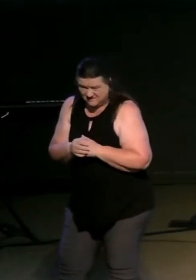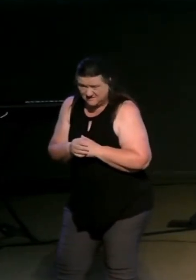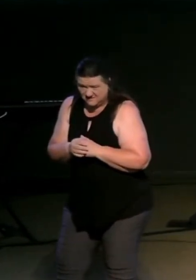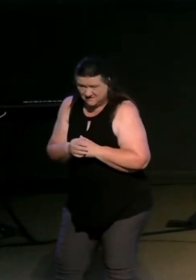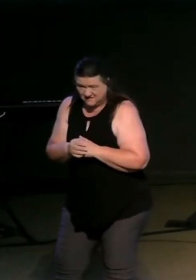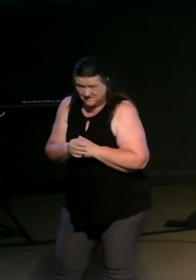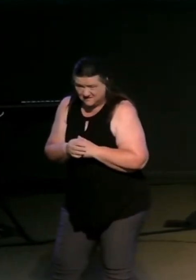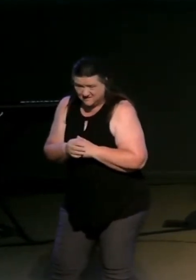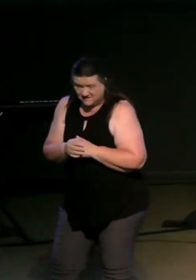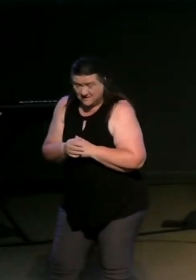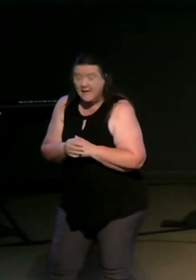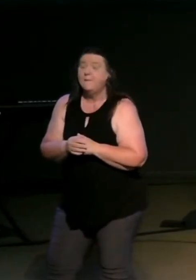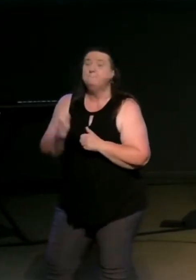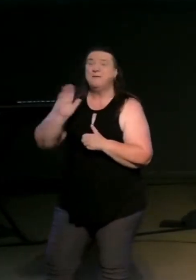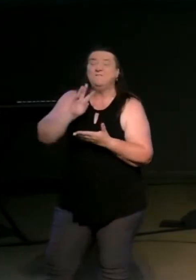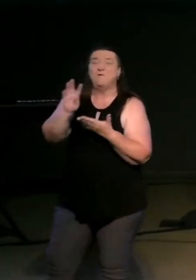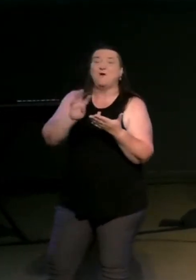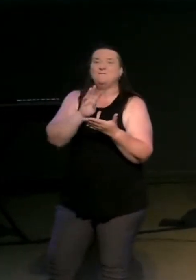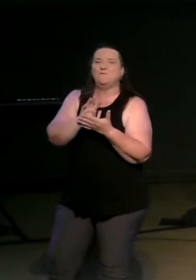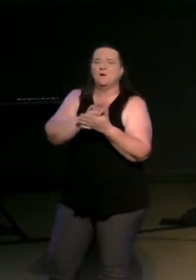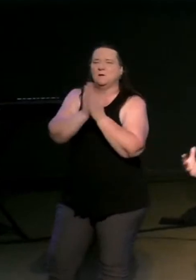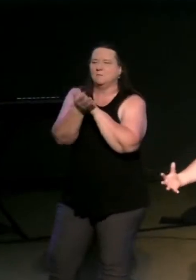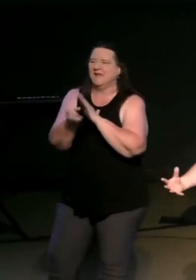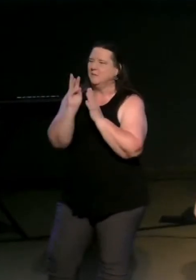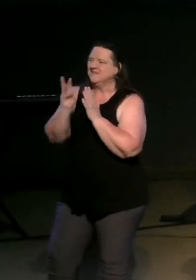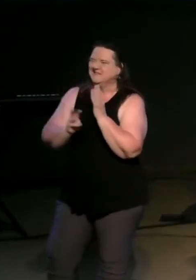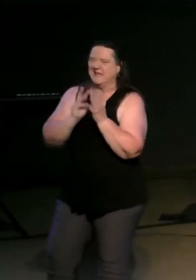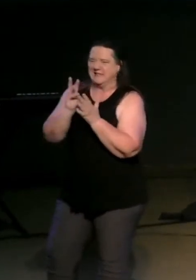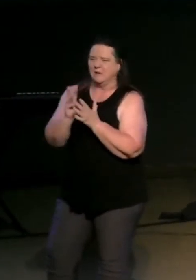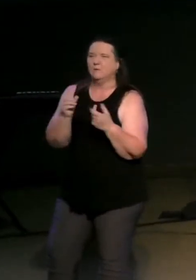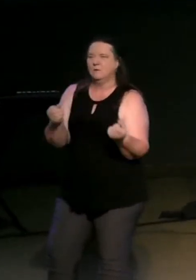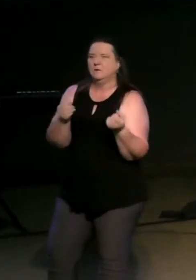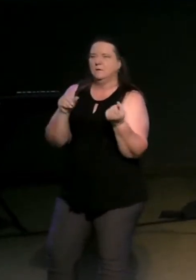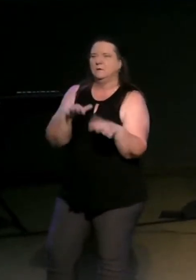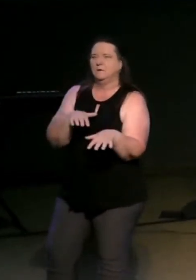was a four-hour drive turns into over a six-hour drive